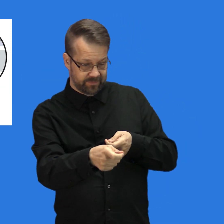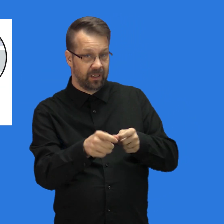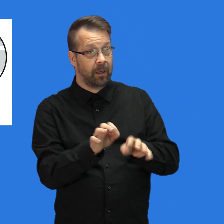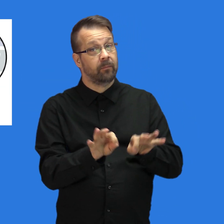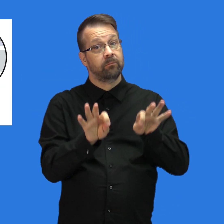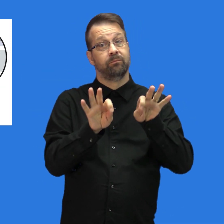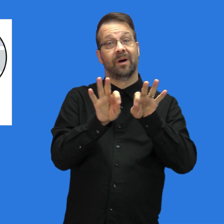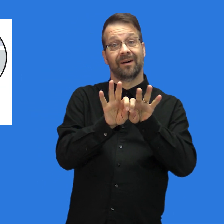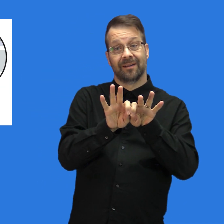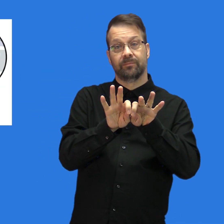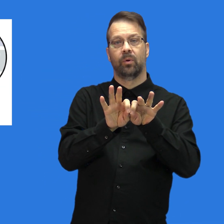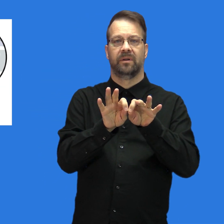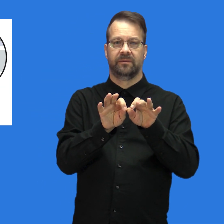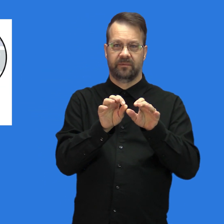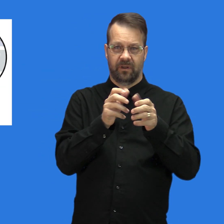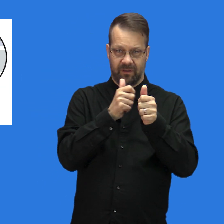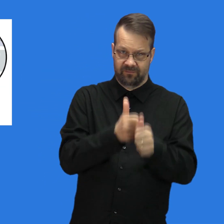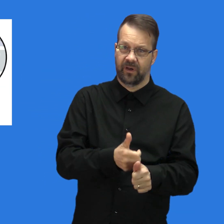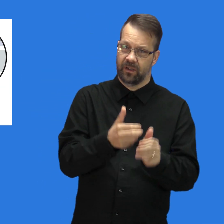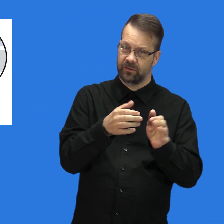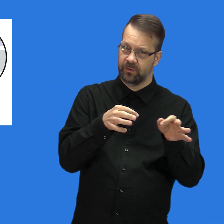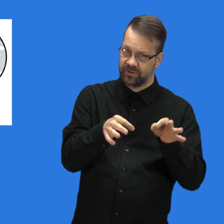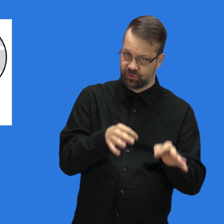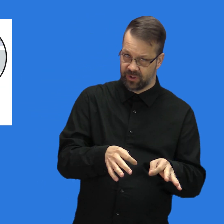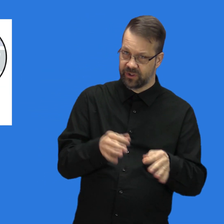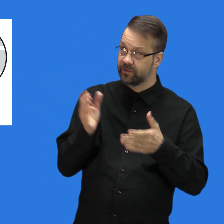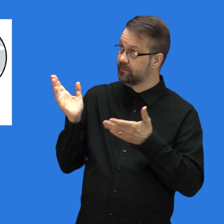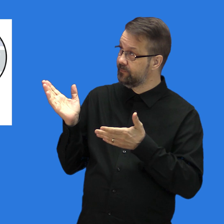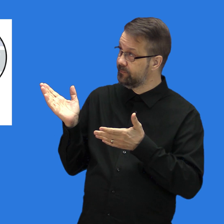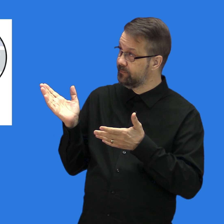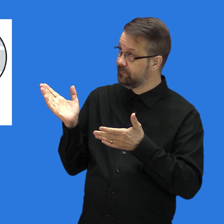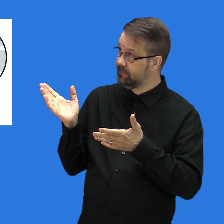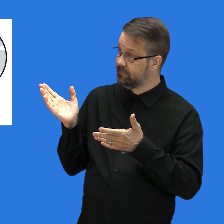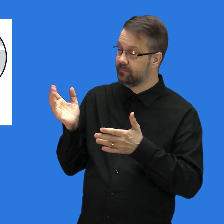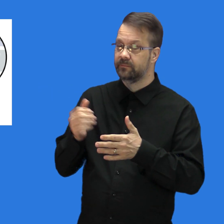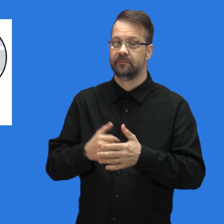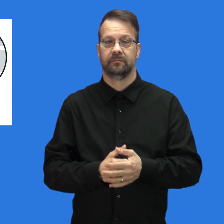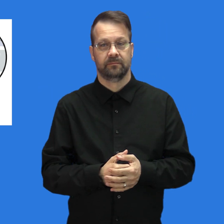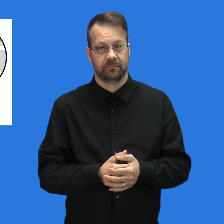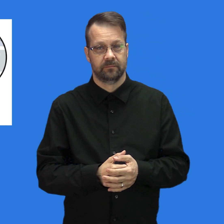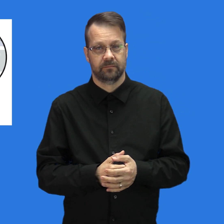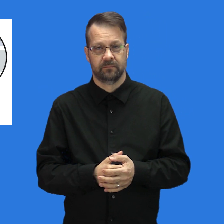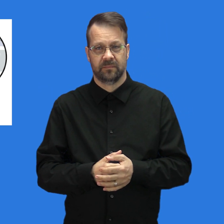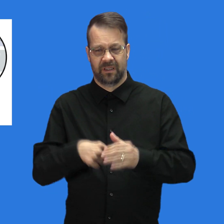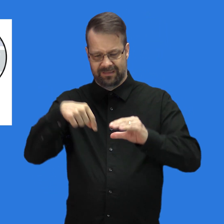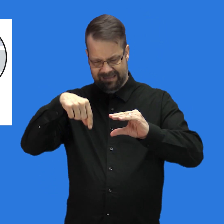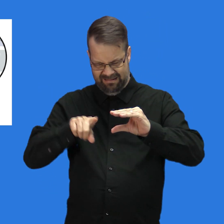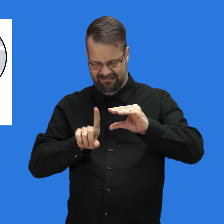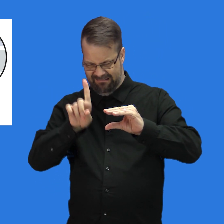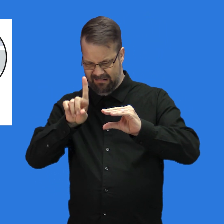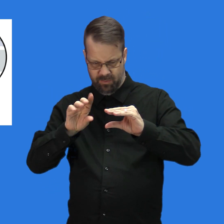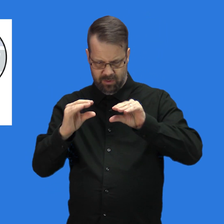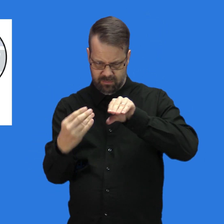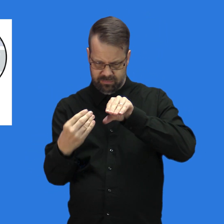arrow indicating proper airflow direction. The arrow on your filter should typically face the unit.